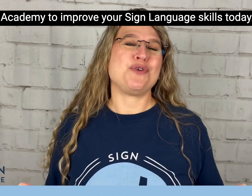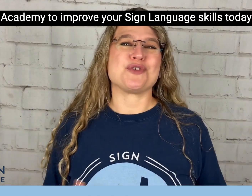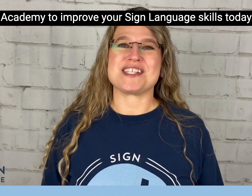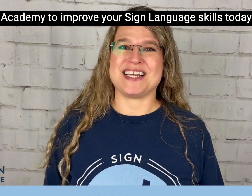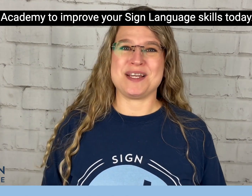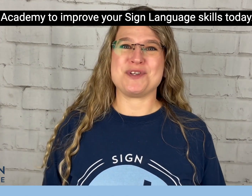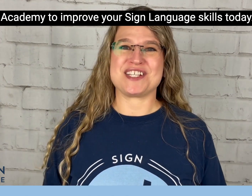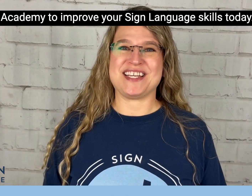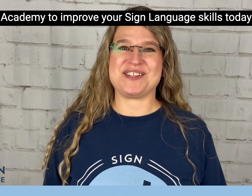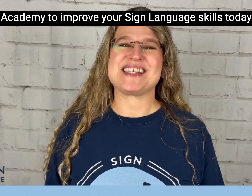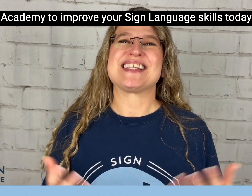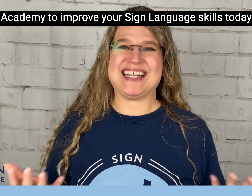your sign language skills today.